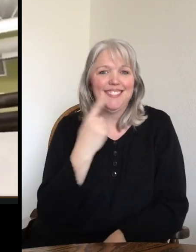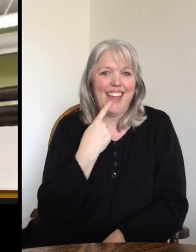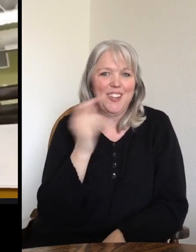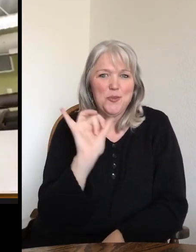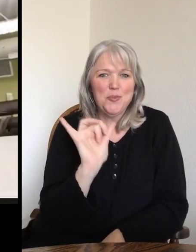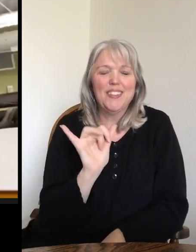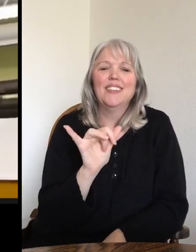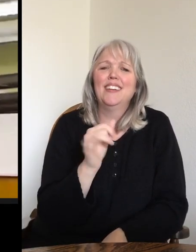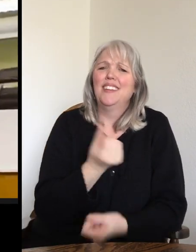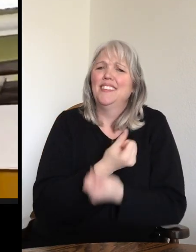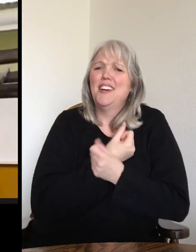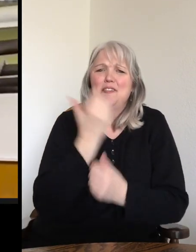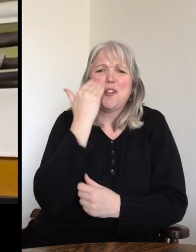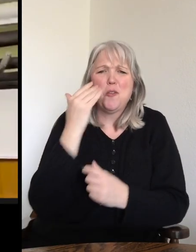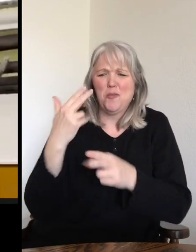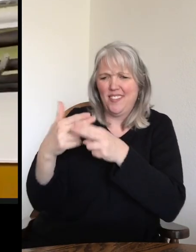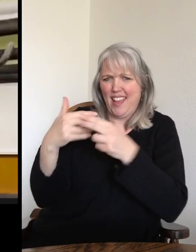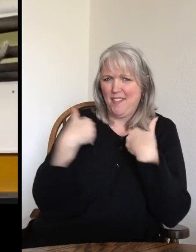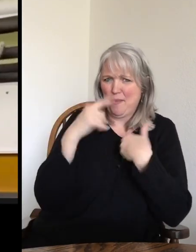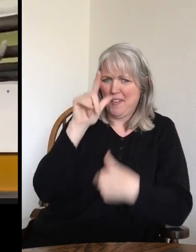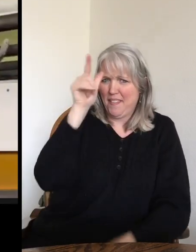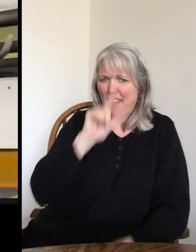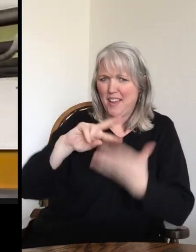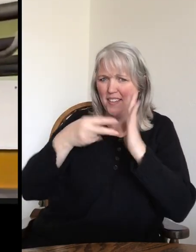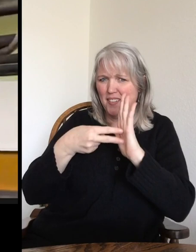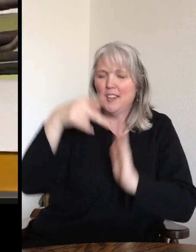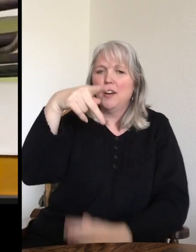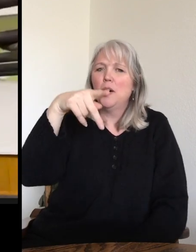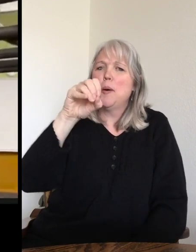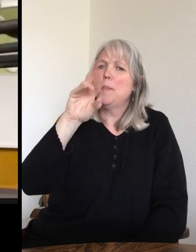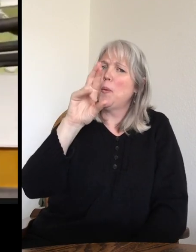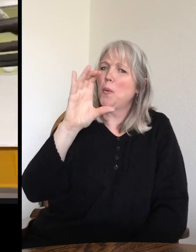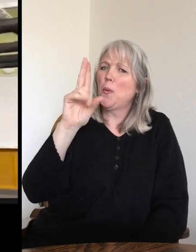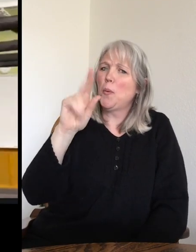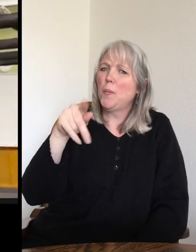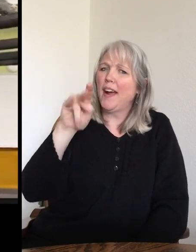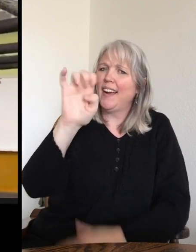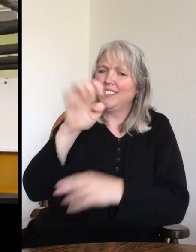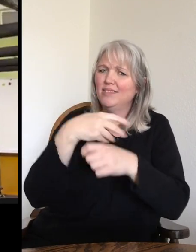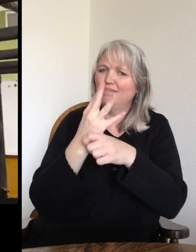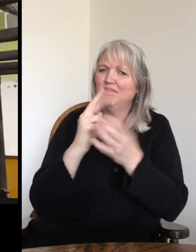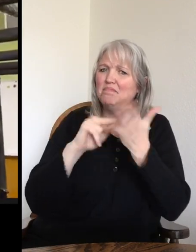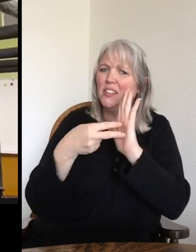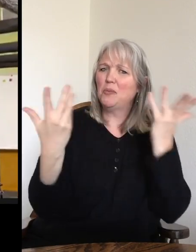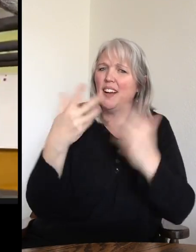I love to know the Latin meaning of names of animals. The word porcupine actually means spiny pig.